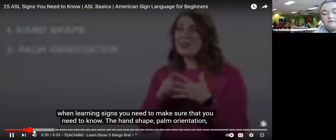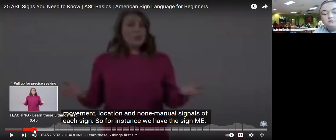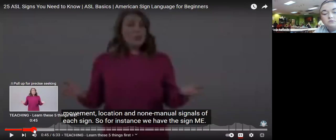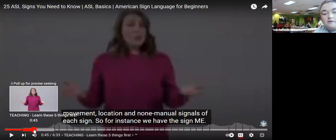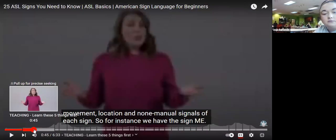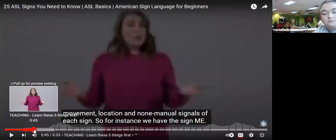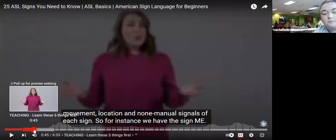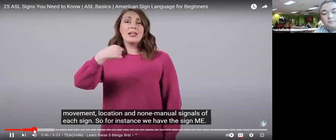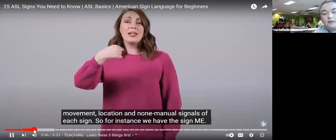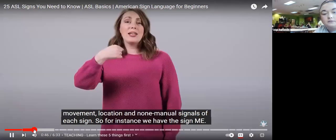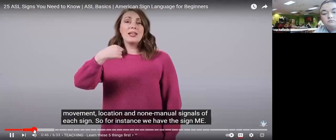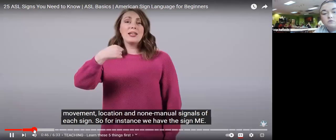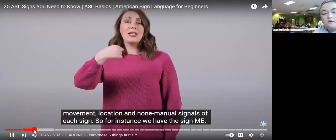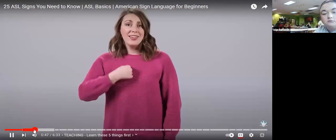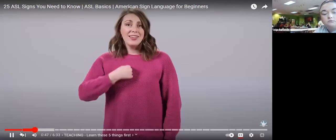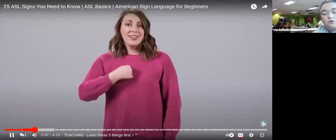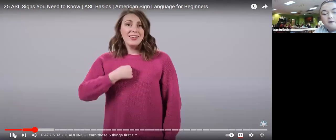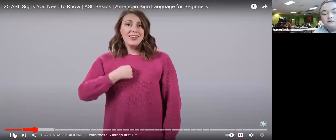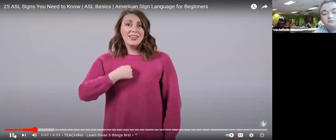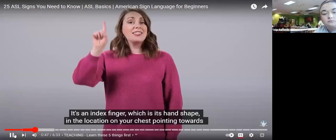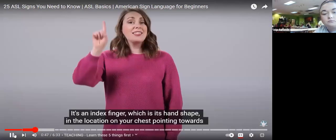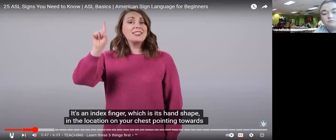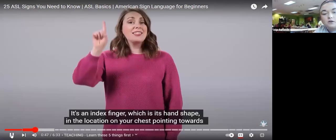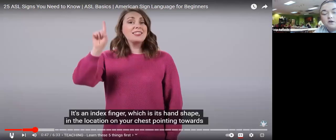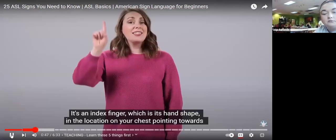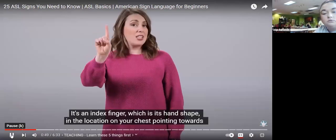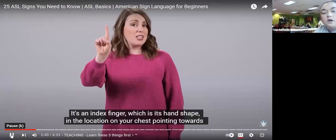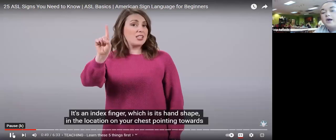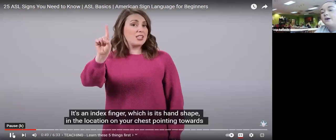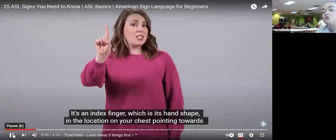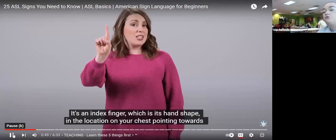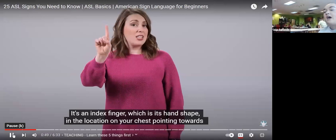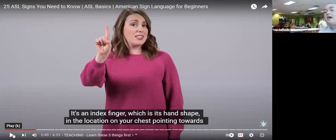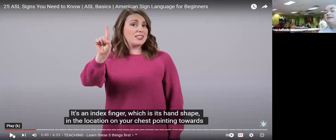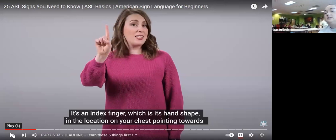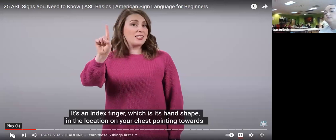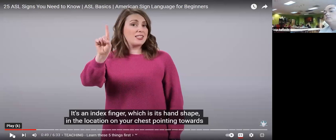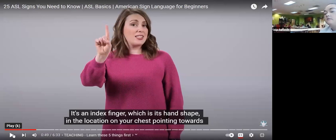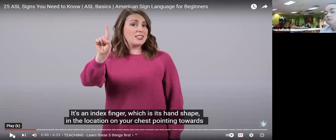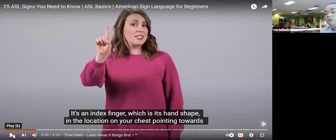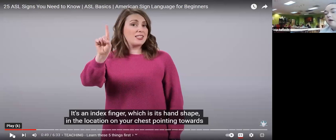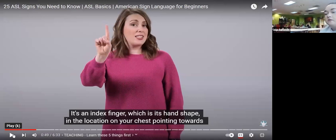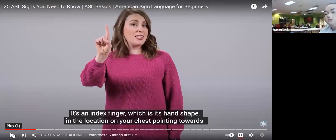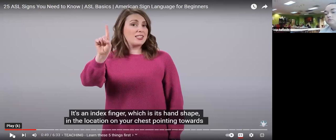we have the sign me it's an index finger which is it how do you do fine